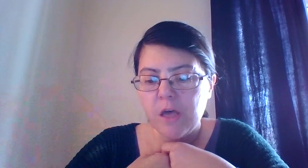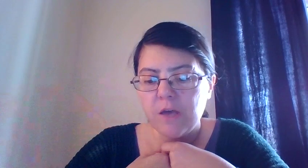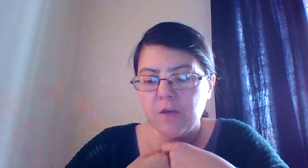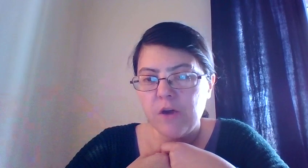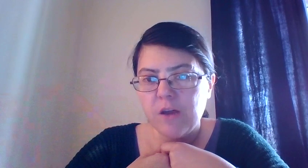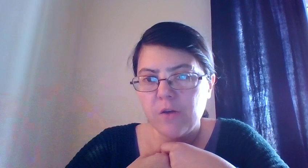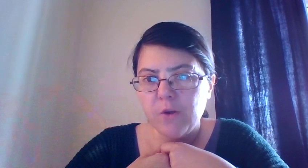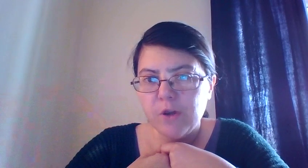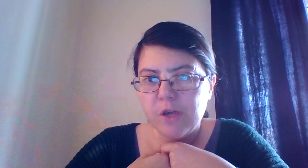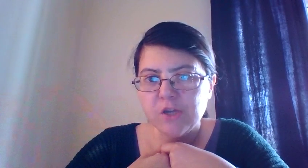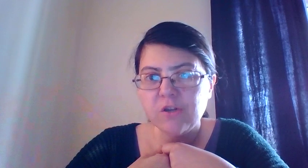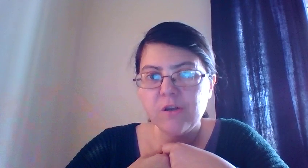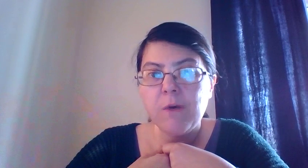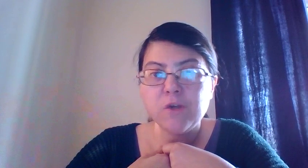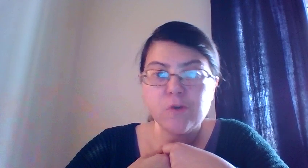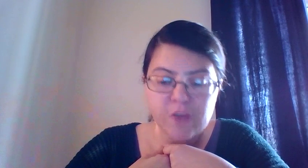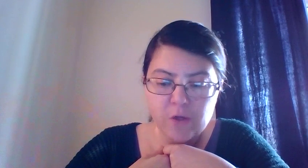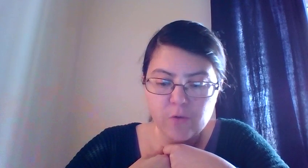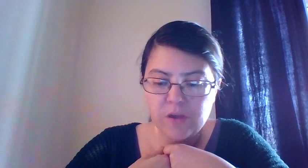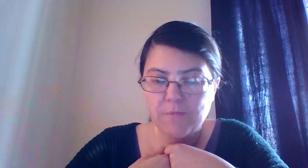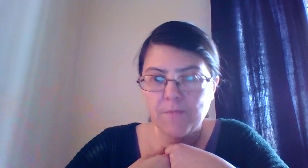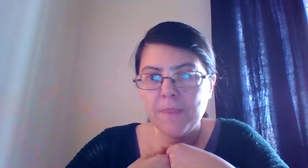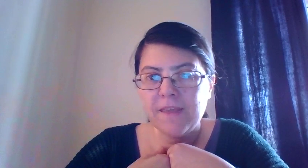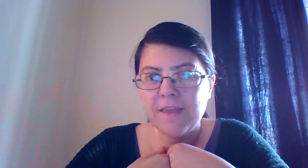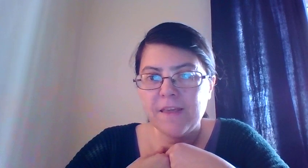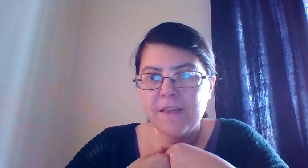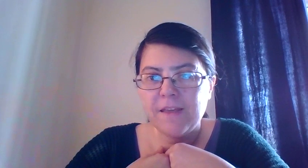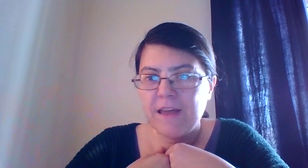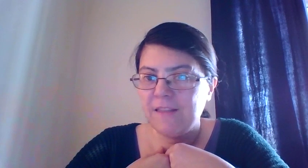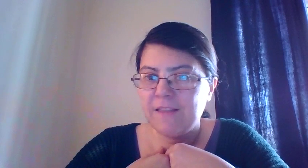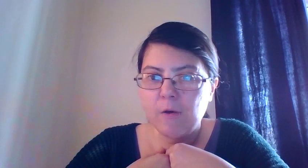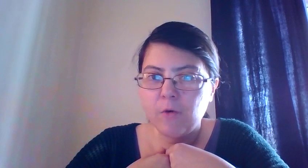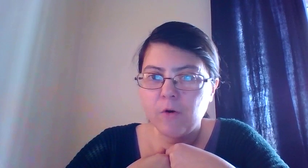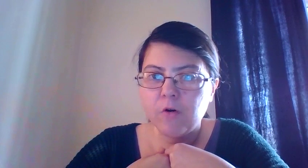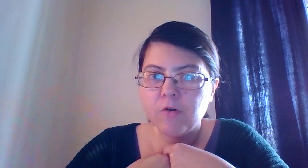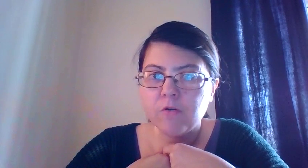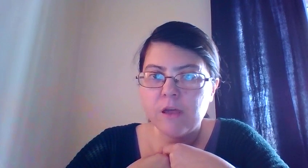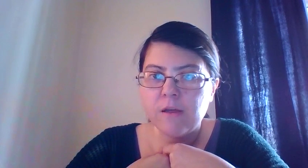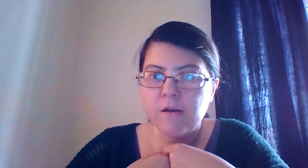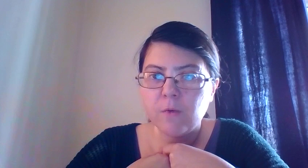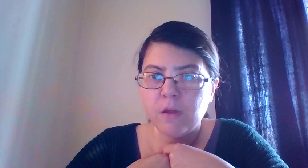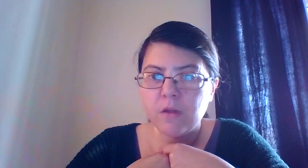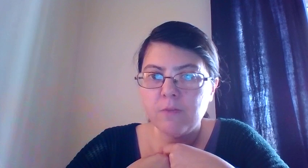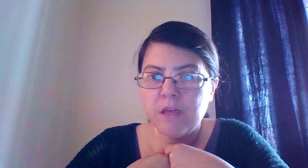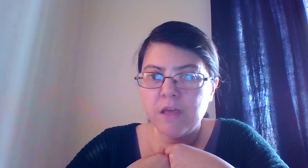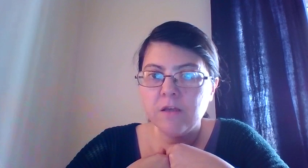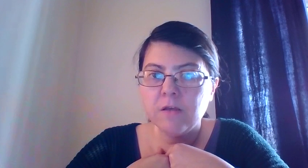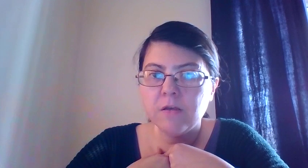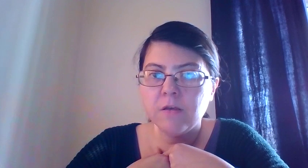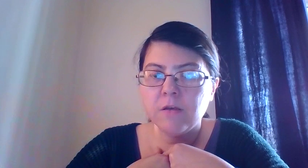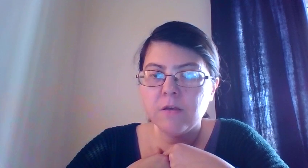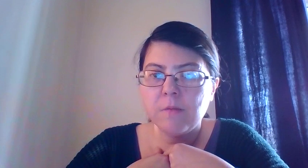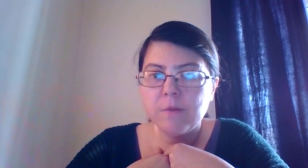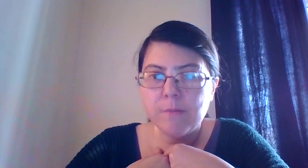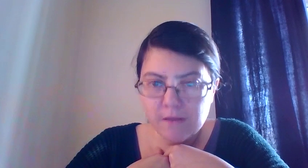You get a communication about your salary. And that there will be implemented,